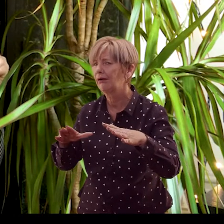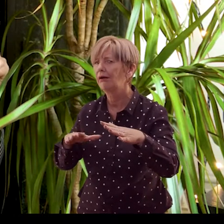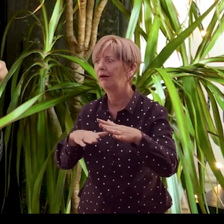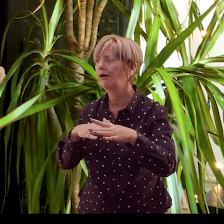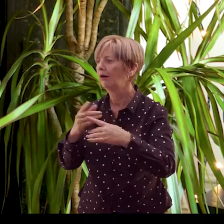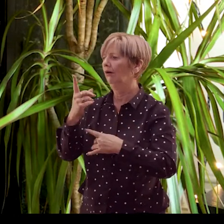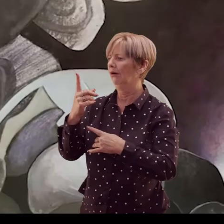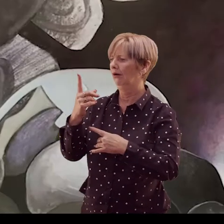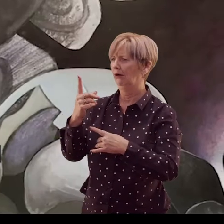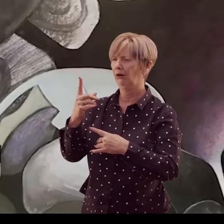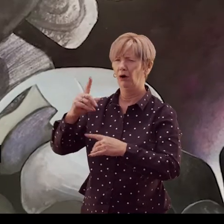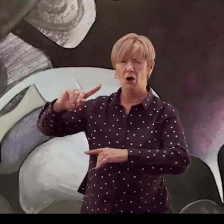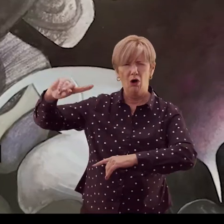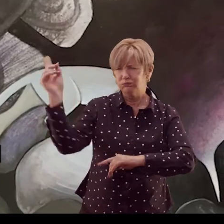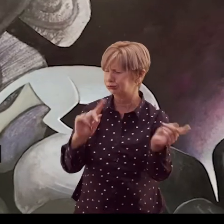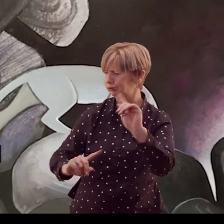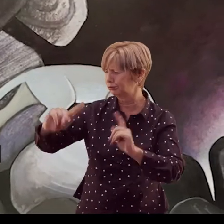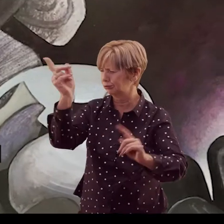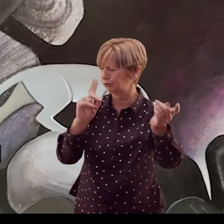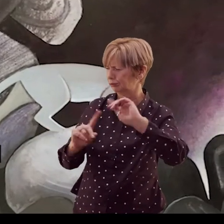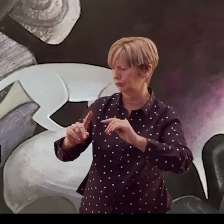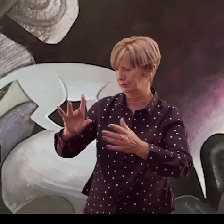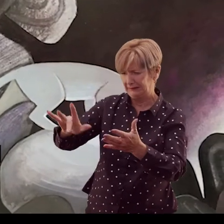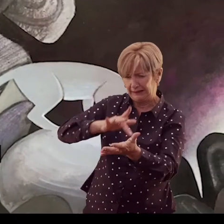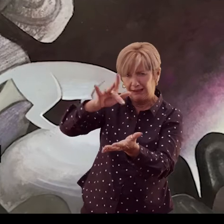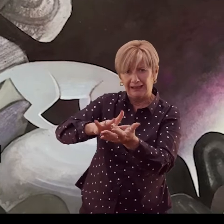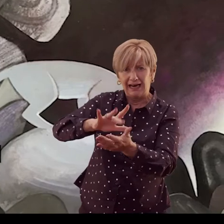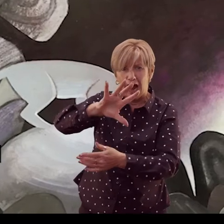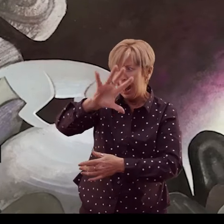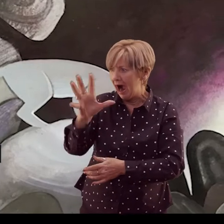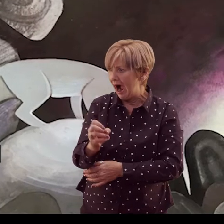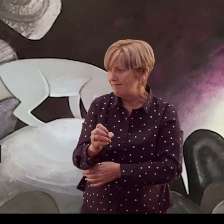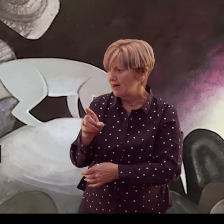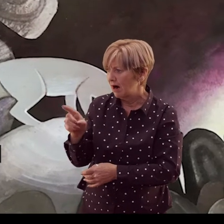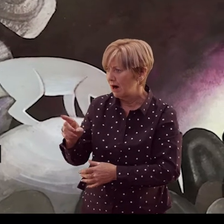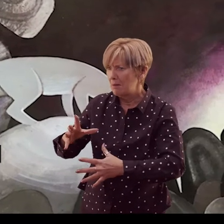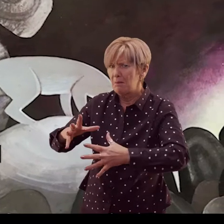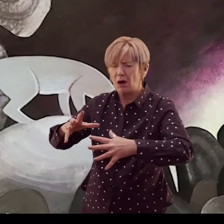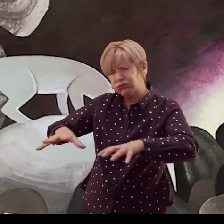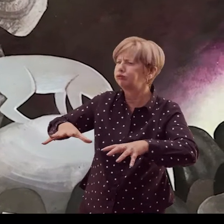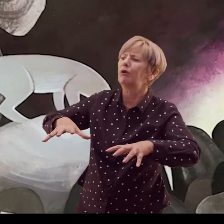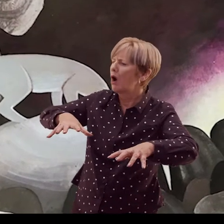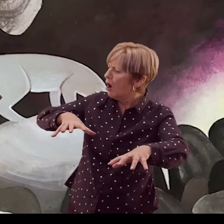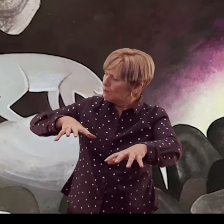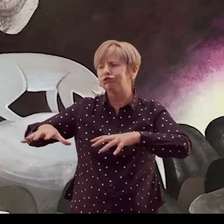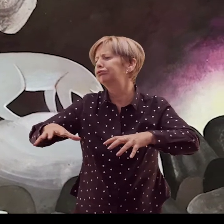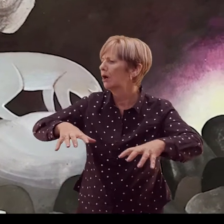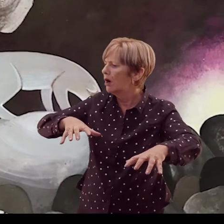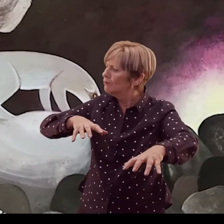Until one stormy day in the heart of the leafy forests of Africa there was a great rumbling in the earth